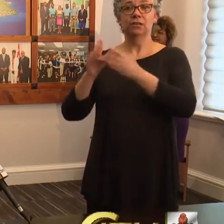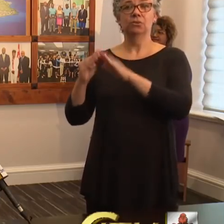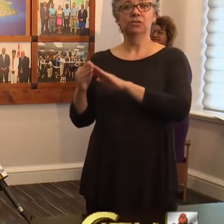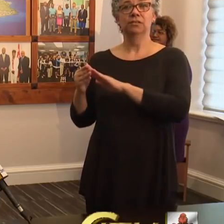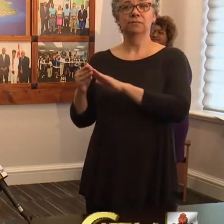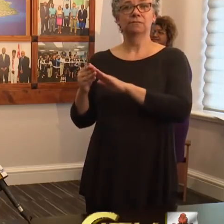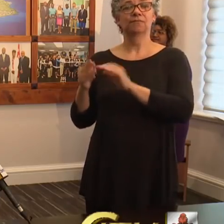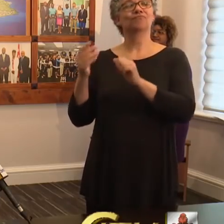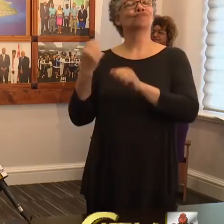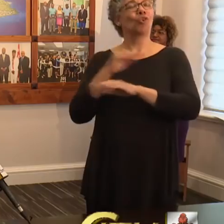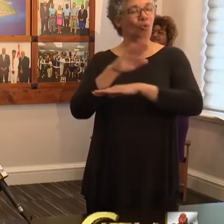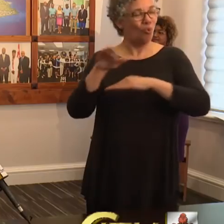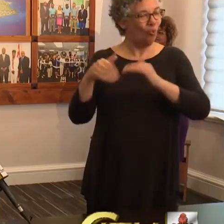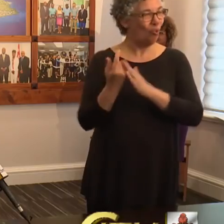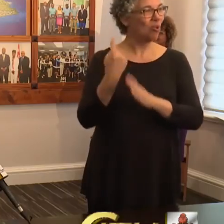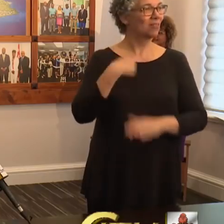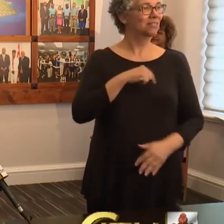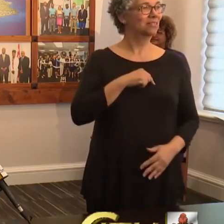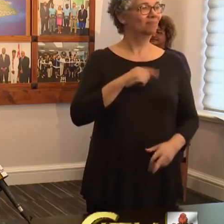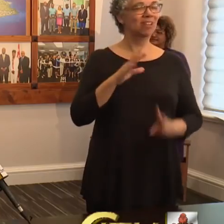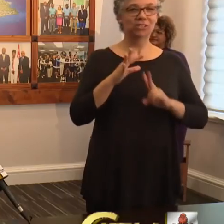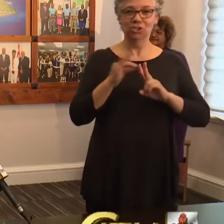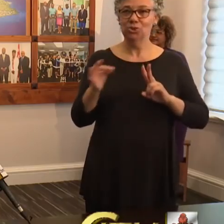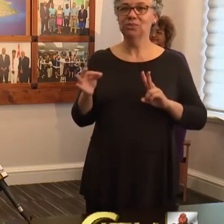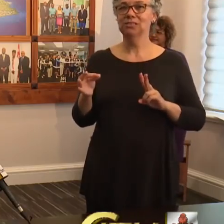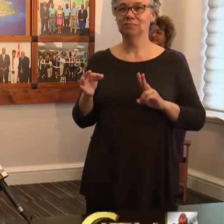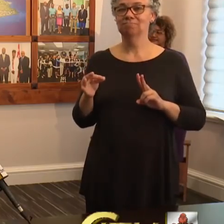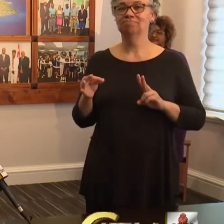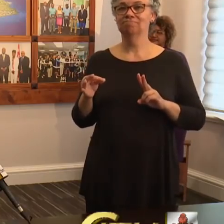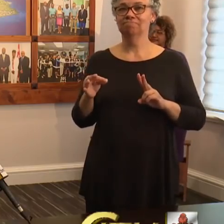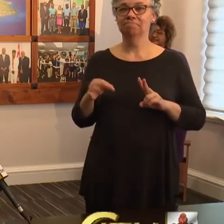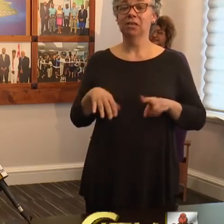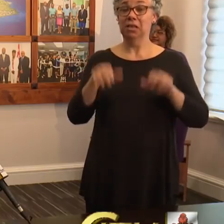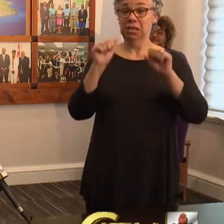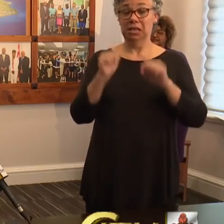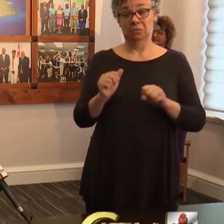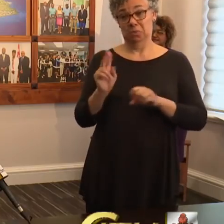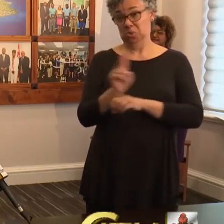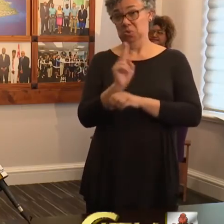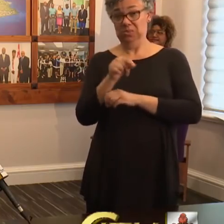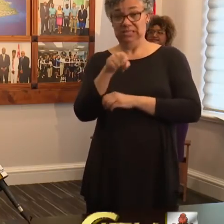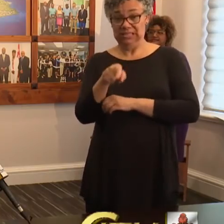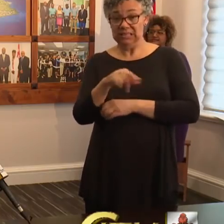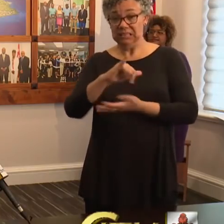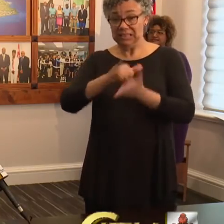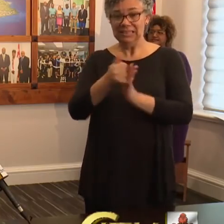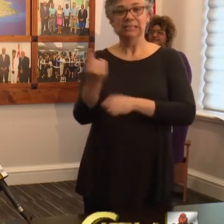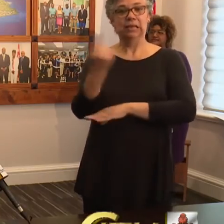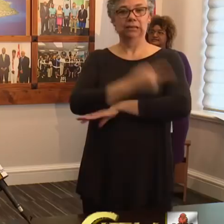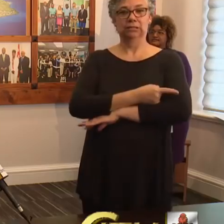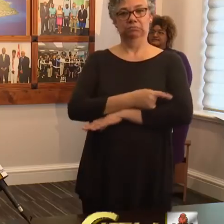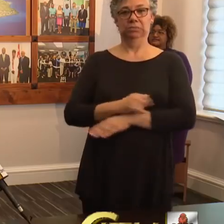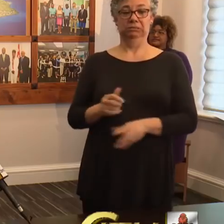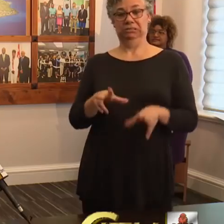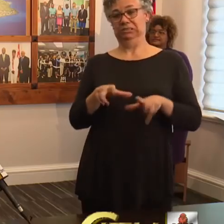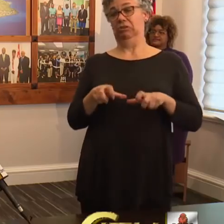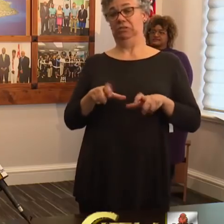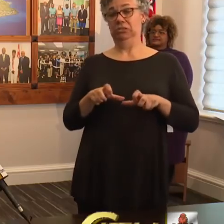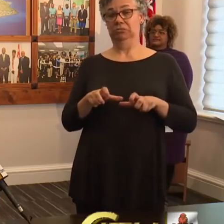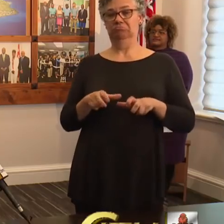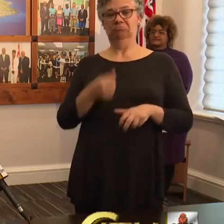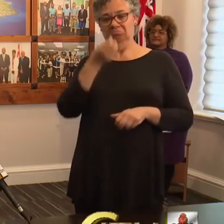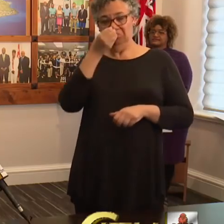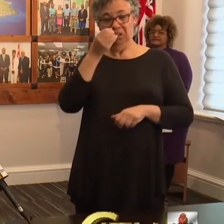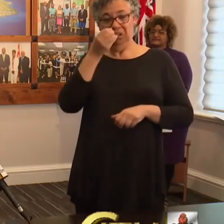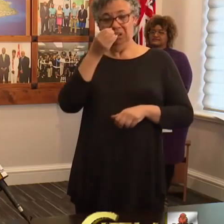Each of us now has a choice. We can take these days and be selfish disregard the laws in